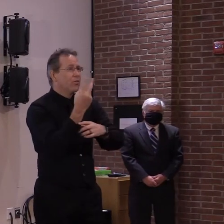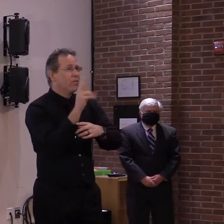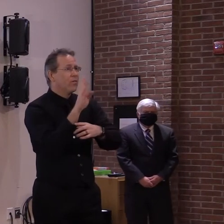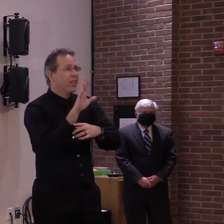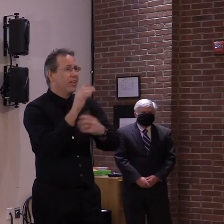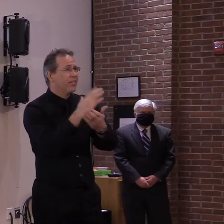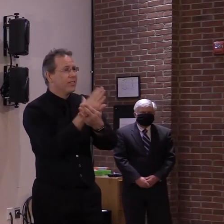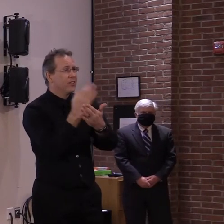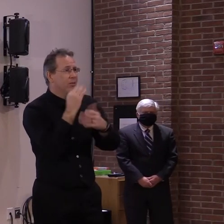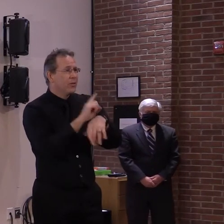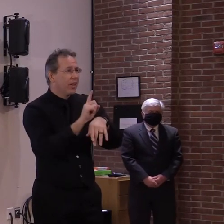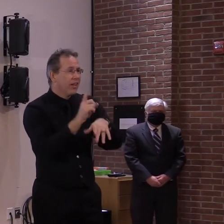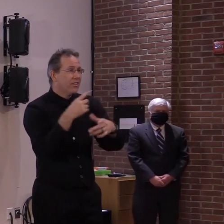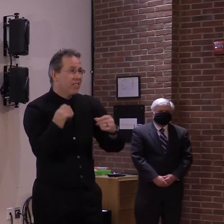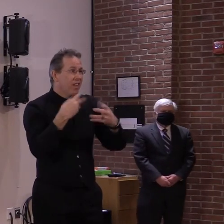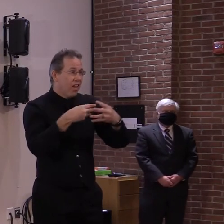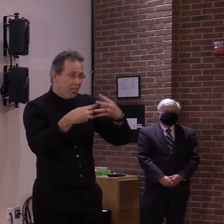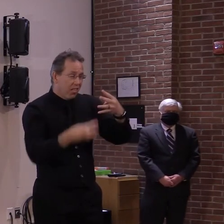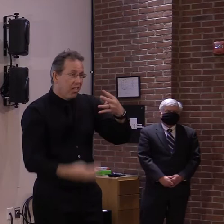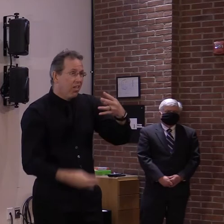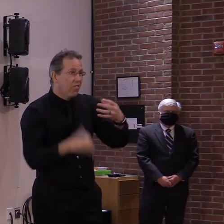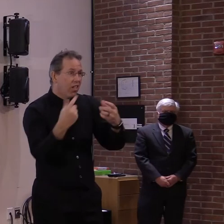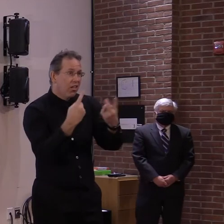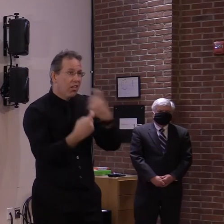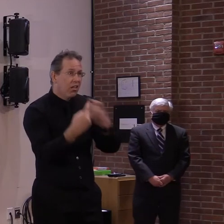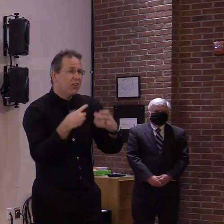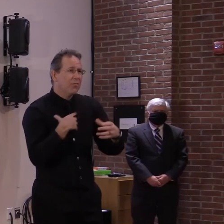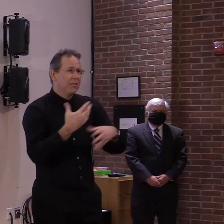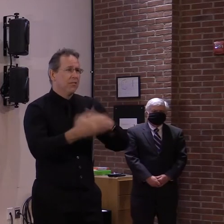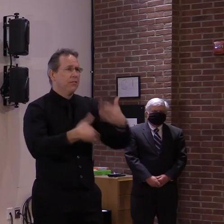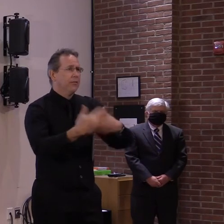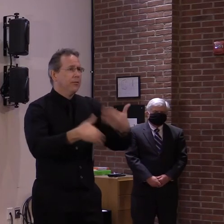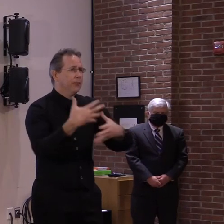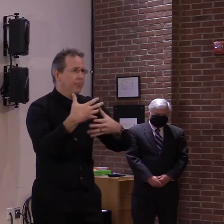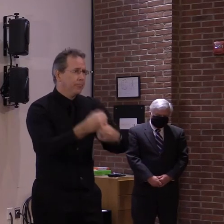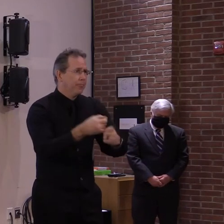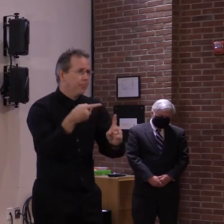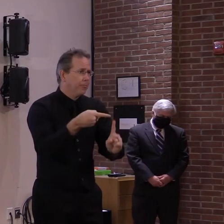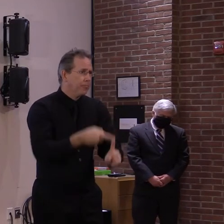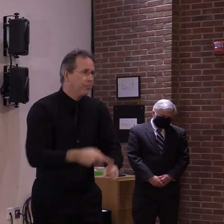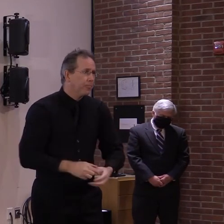10 reporters in the queue. Uh, Greg, the counter here.